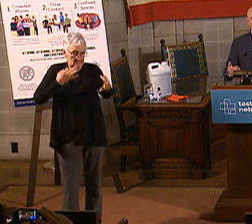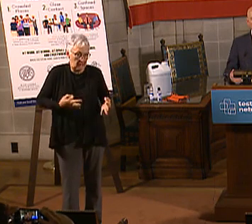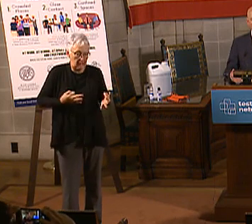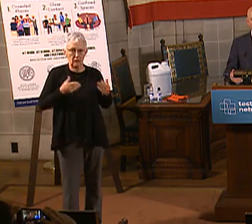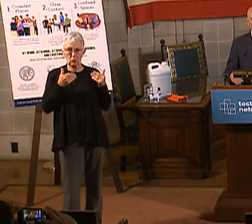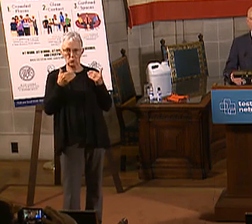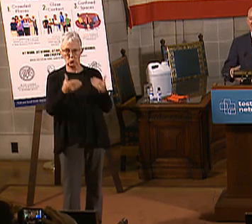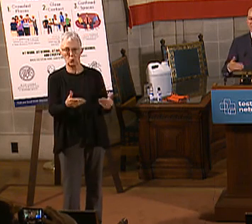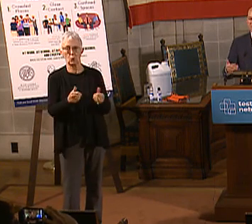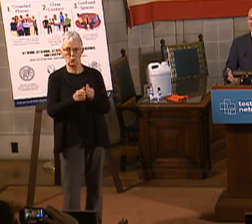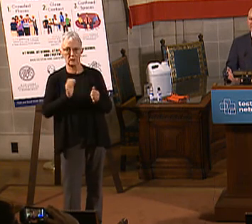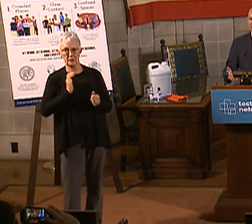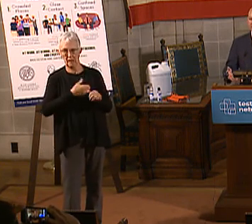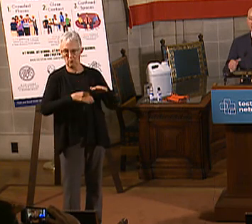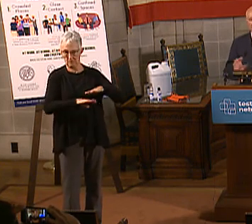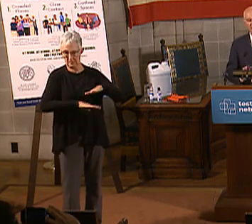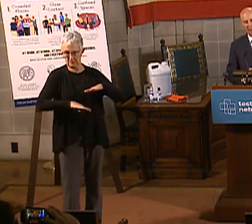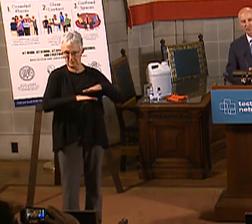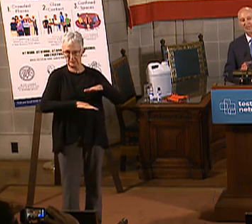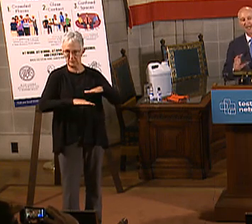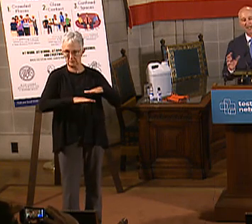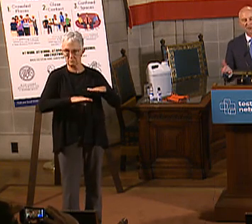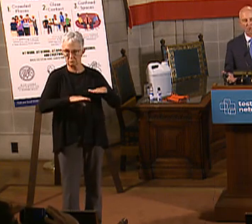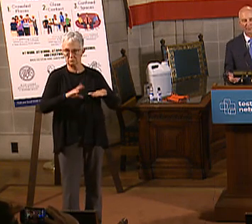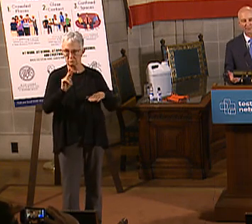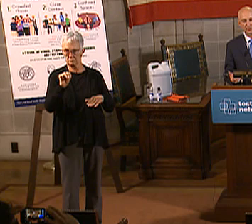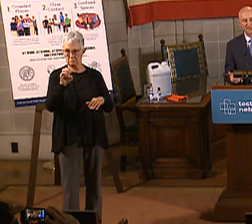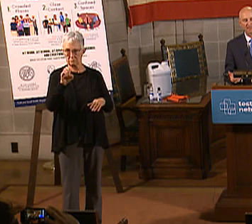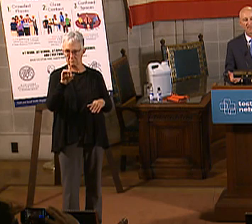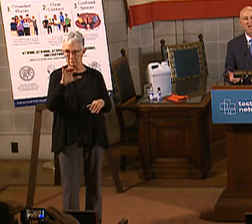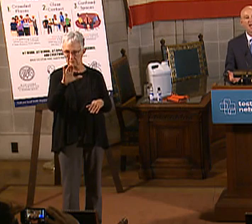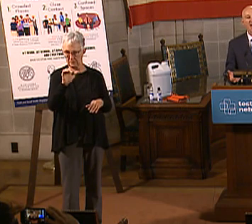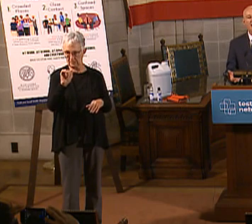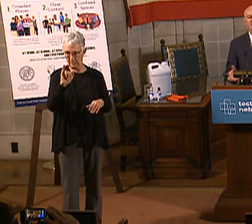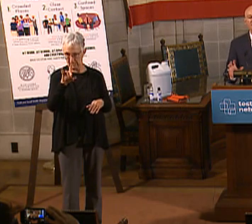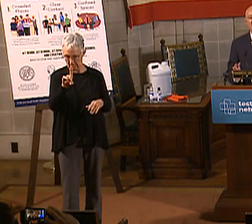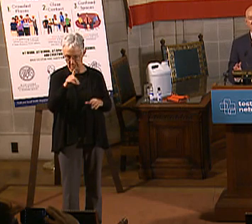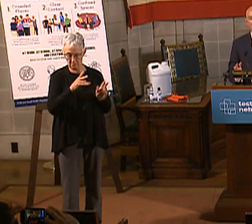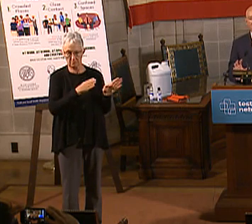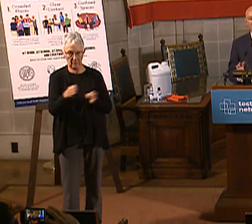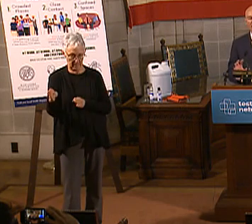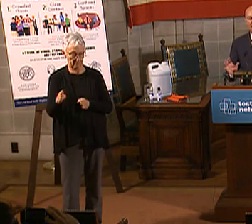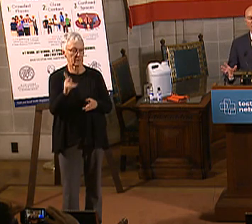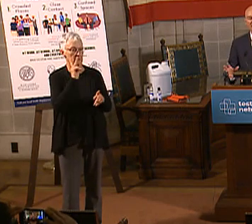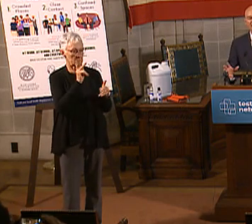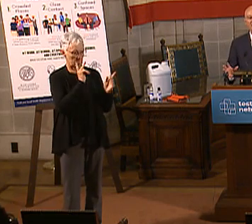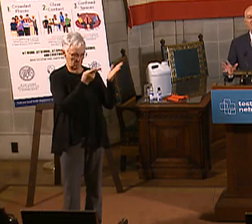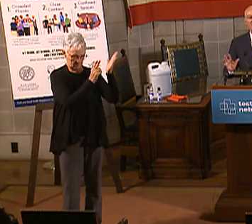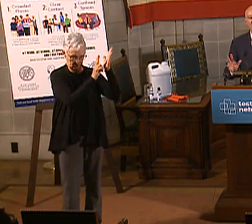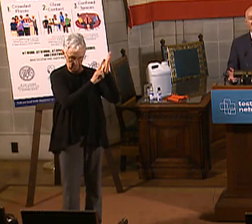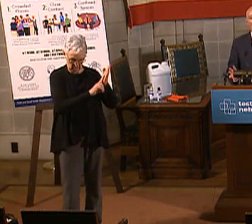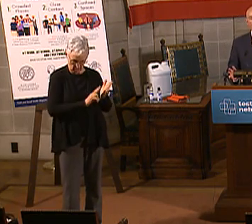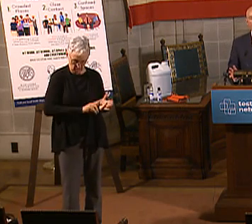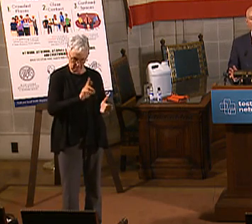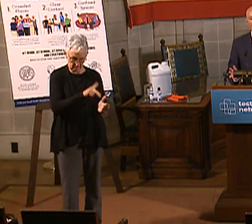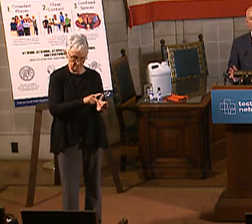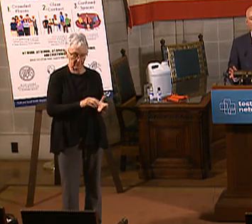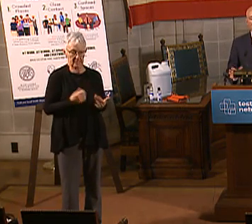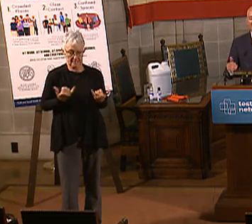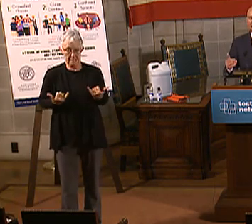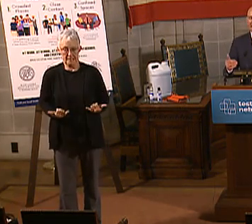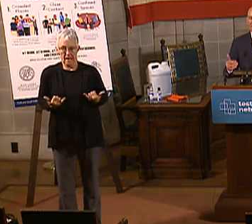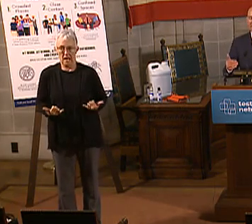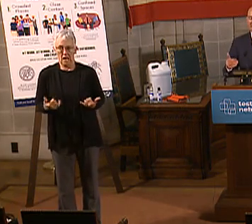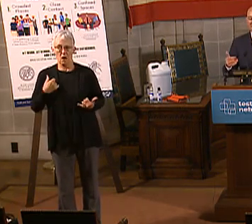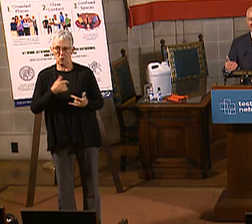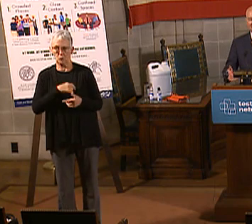rolled out August 1st, people would start signing up. Coverage began October 1st. And that's the plan that we went out with. Now, we will be